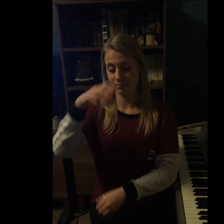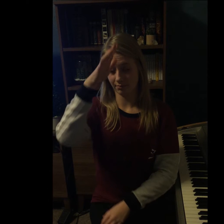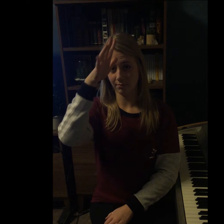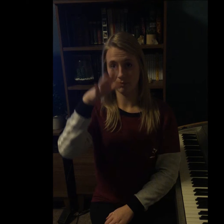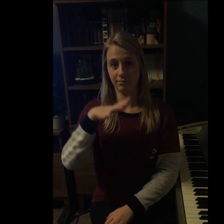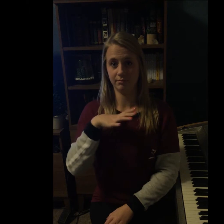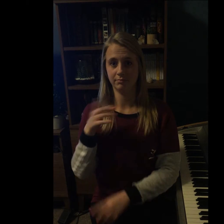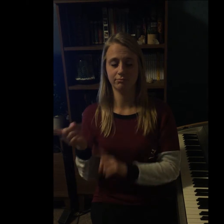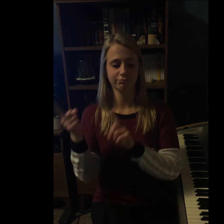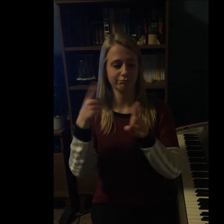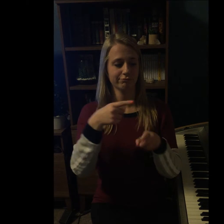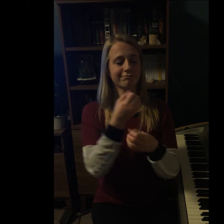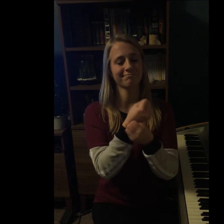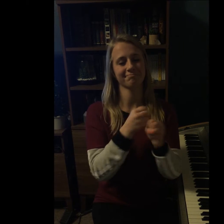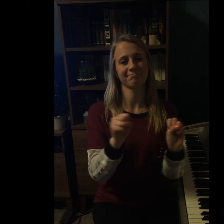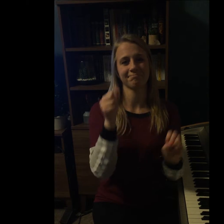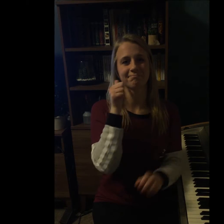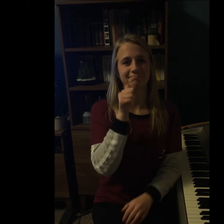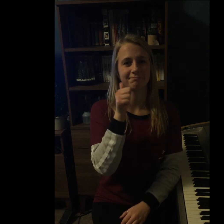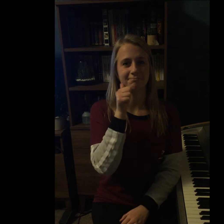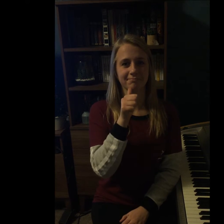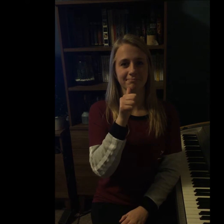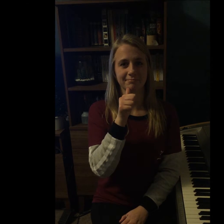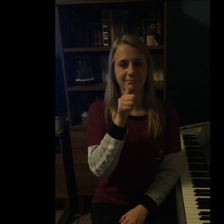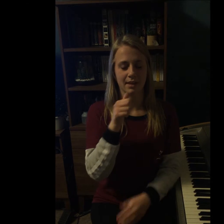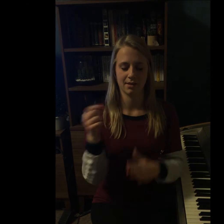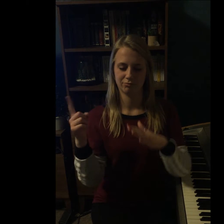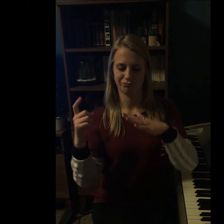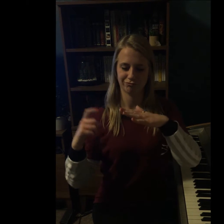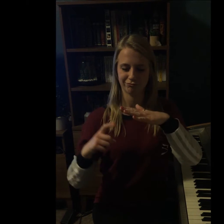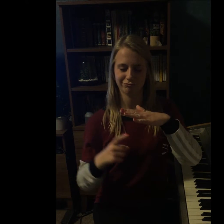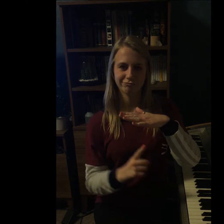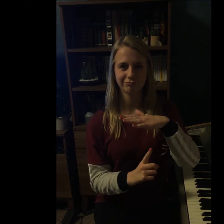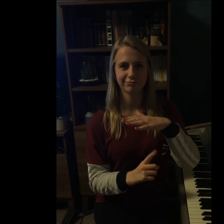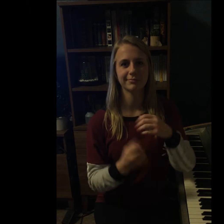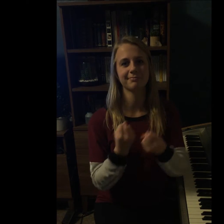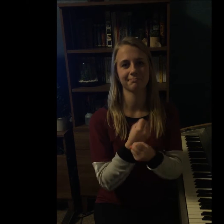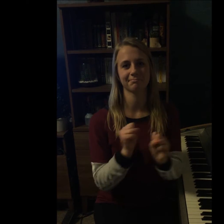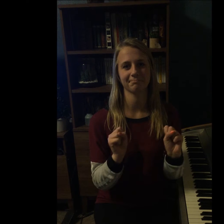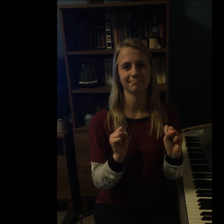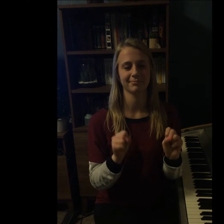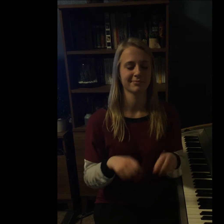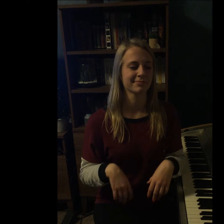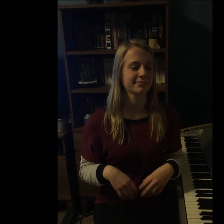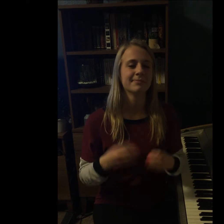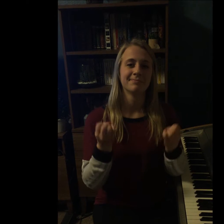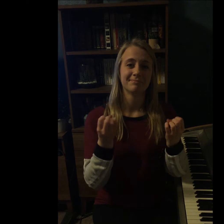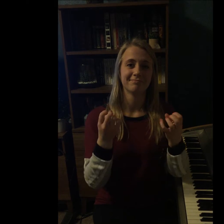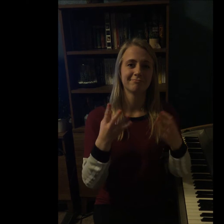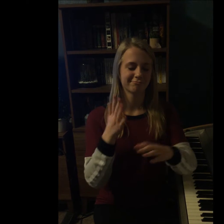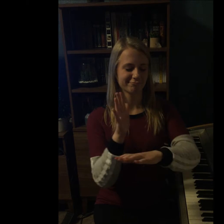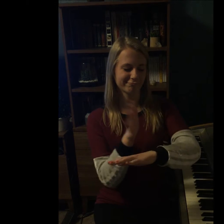is there Inside my mind